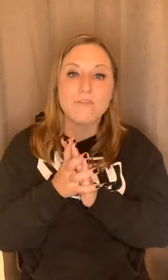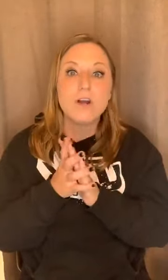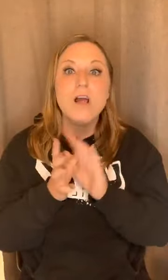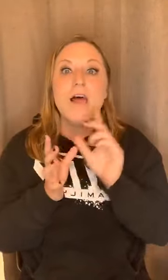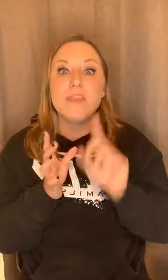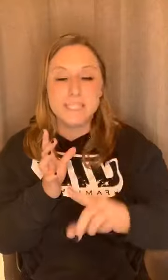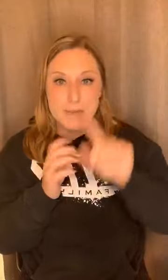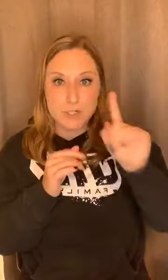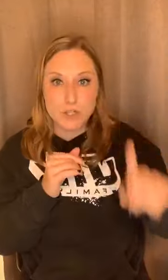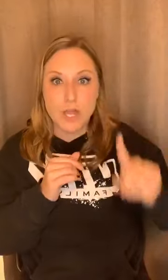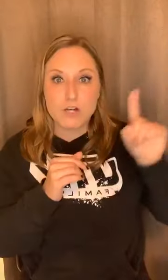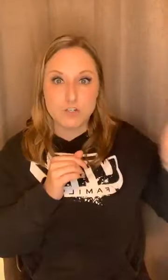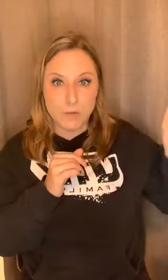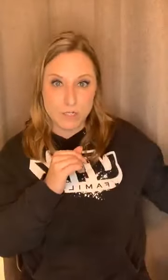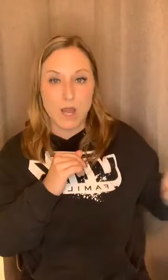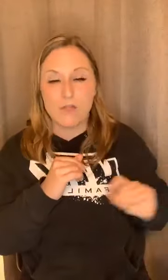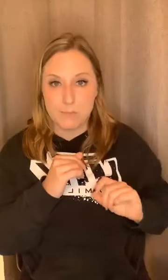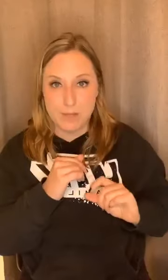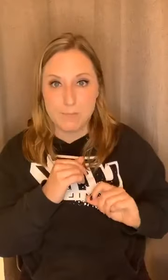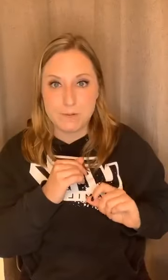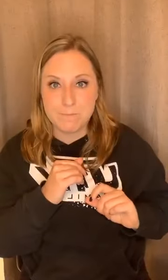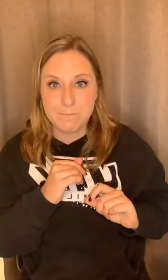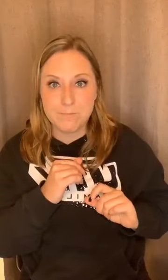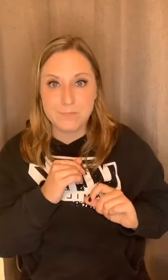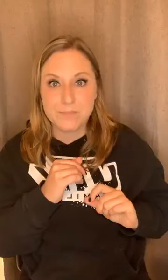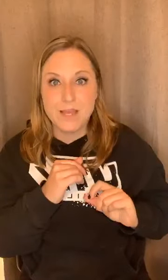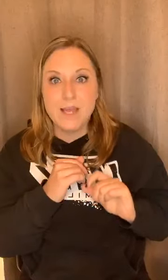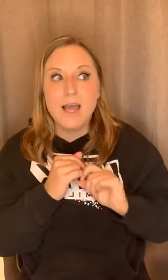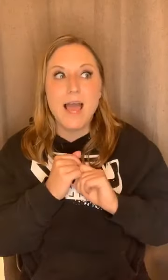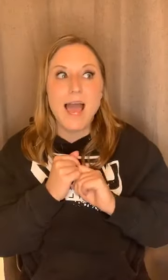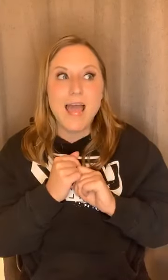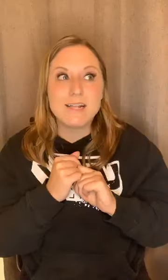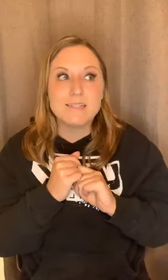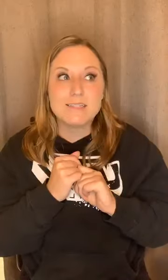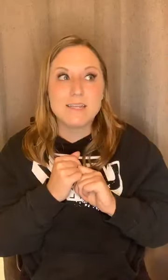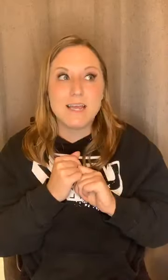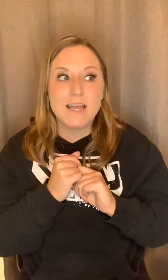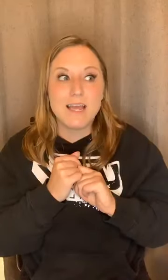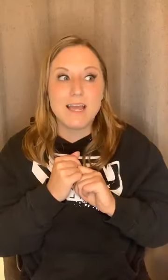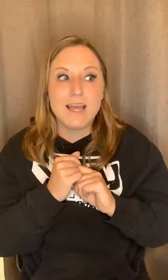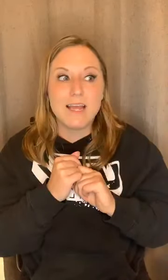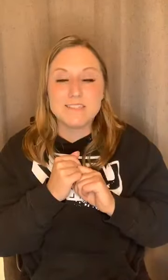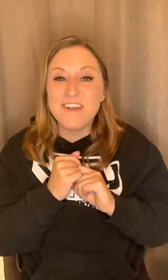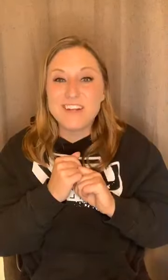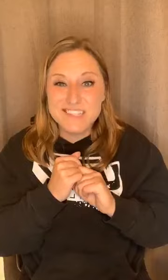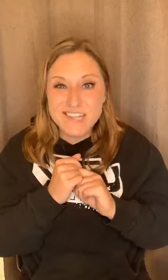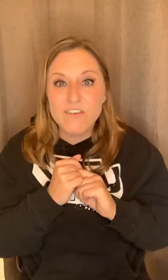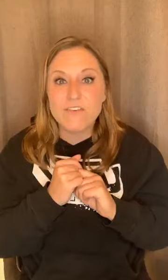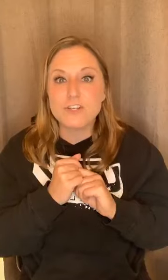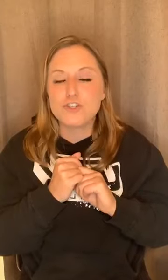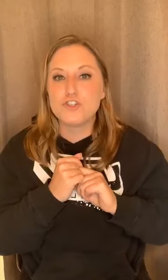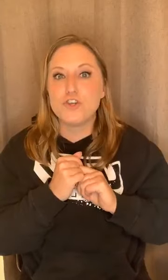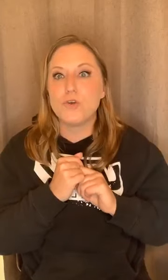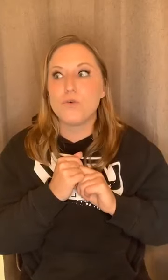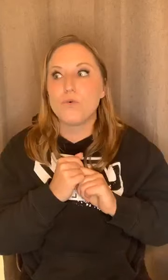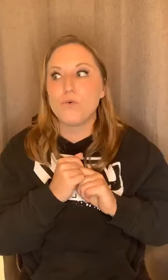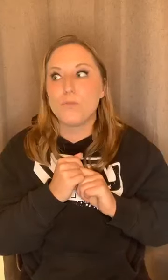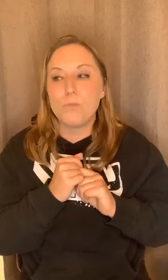the damage that they are doing to other people. And it's very selfish to be